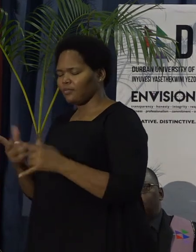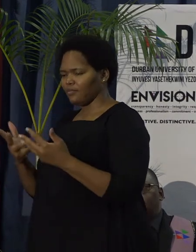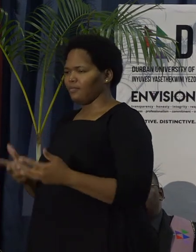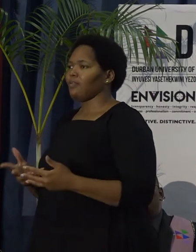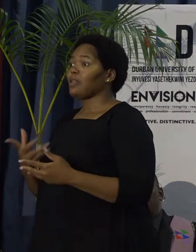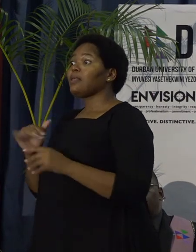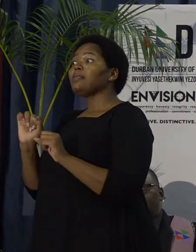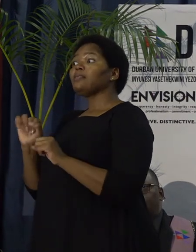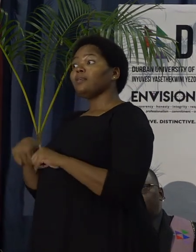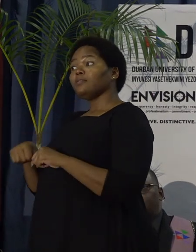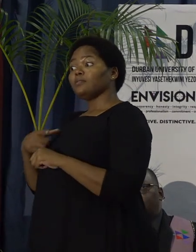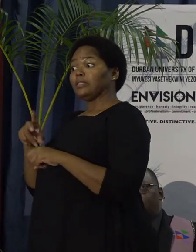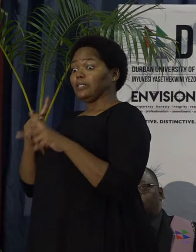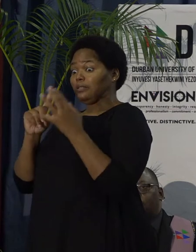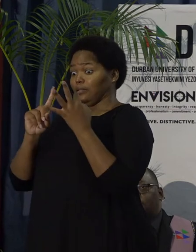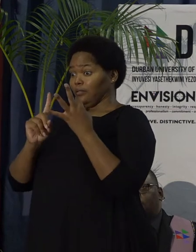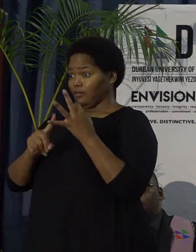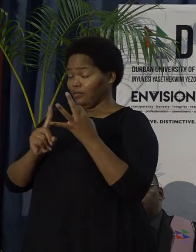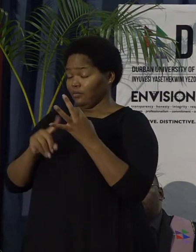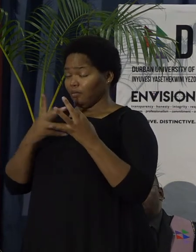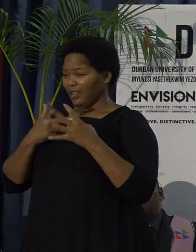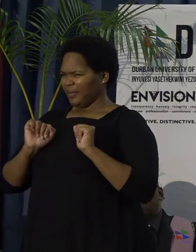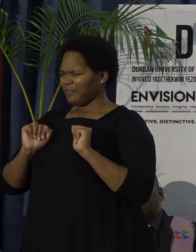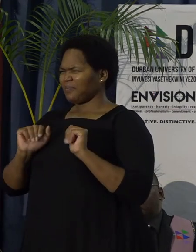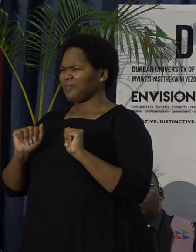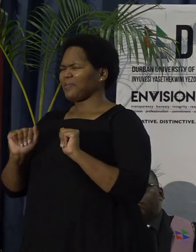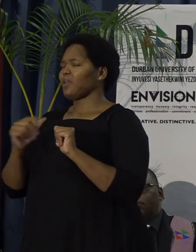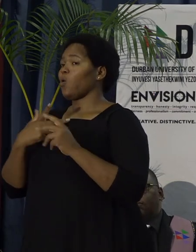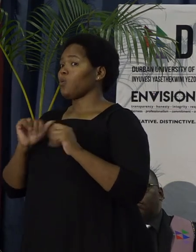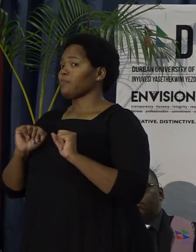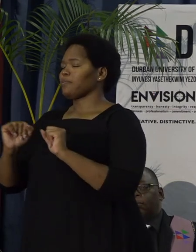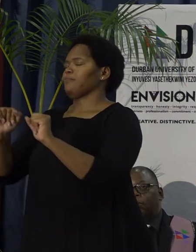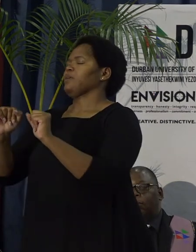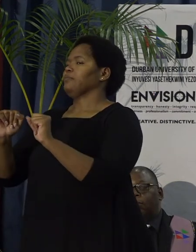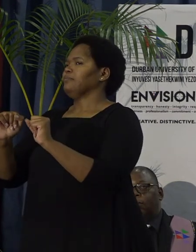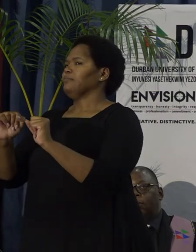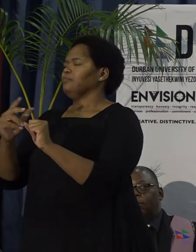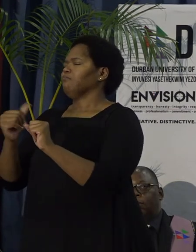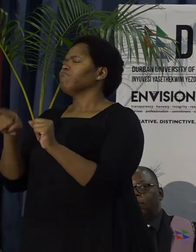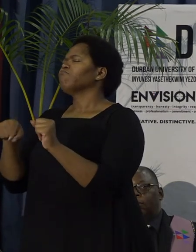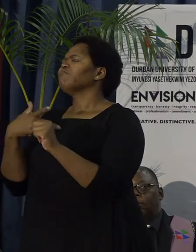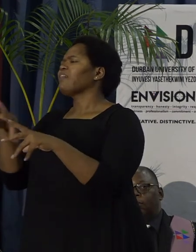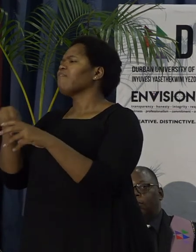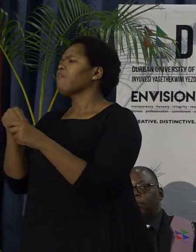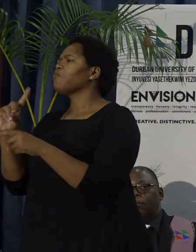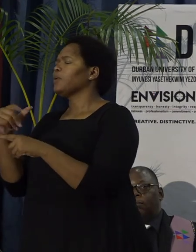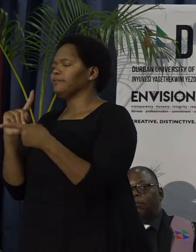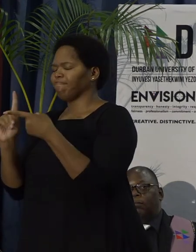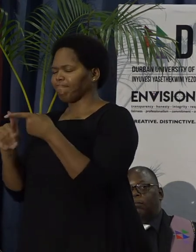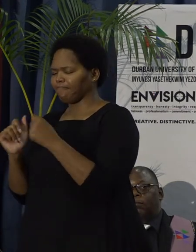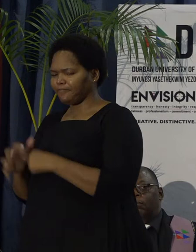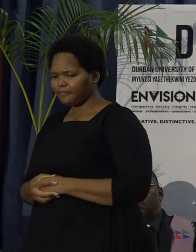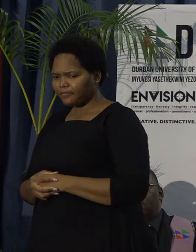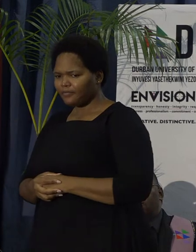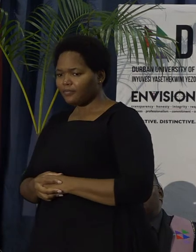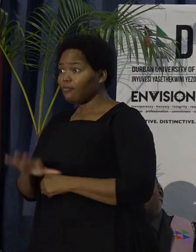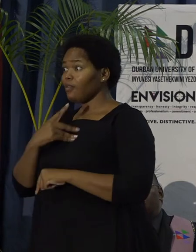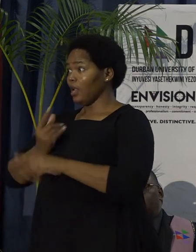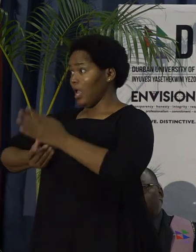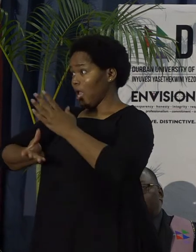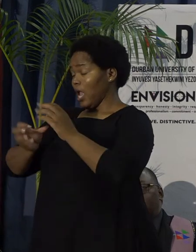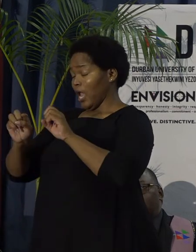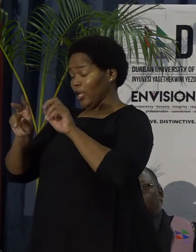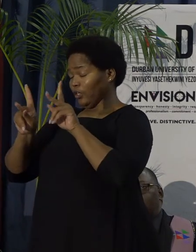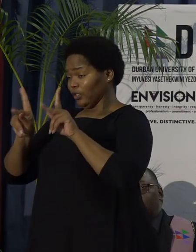the sustainability perspective comprises three strategic objectives, namely, distinctive education,